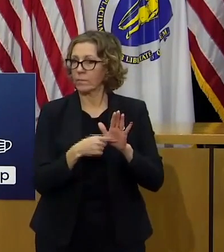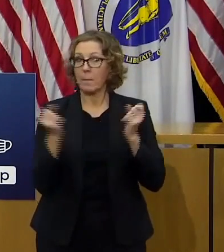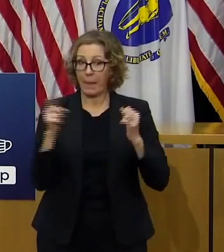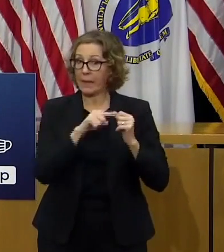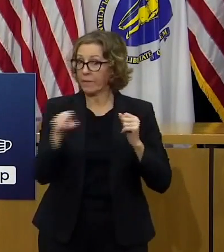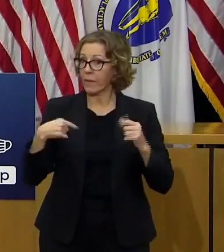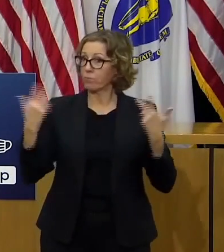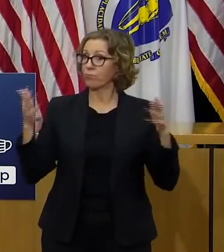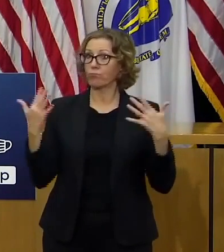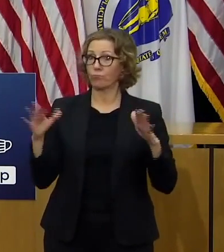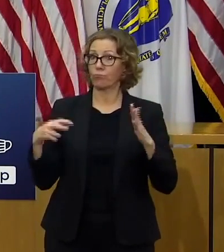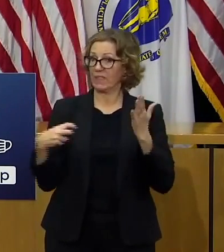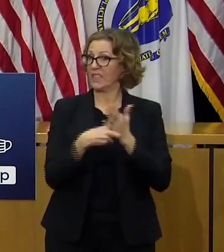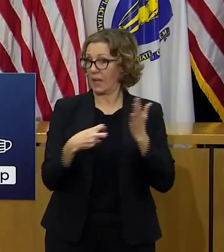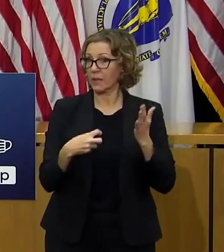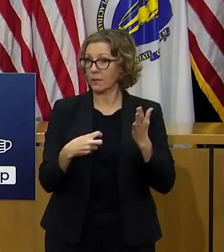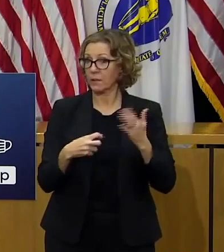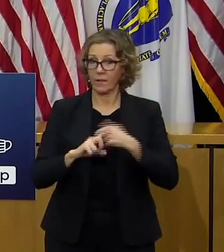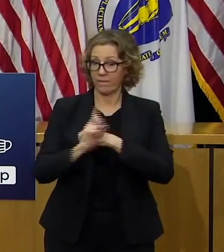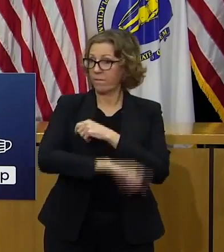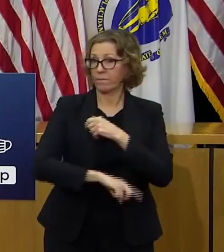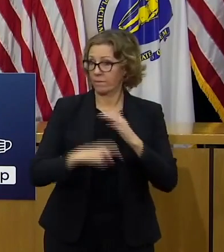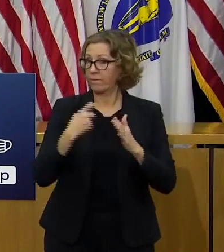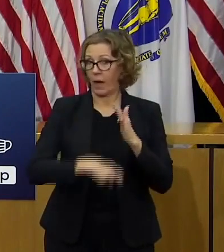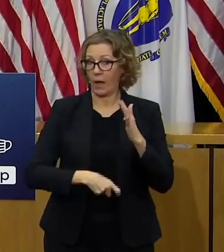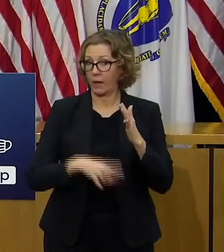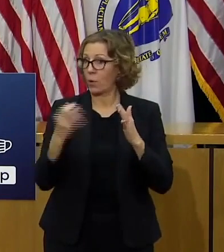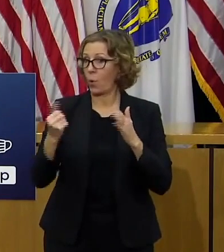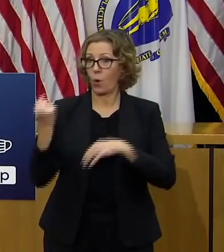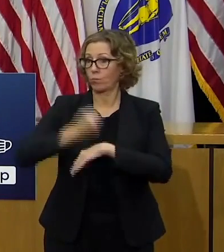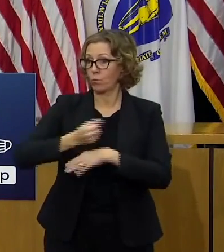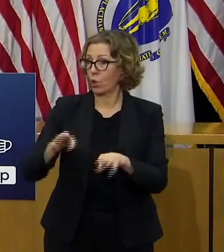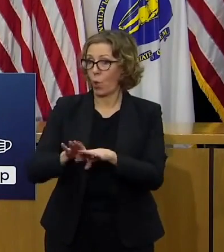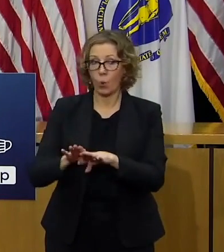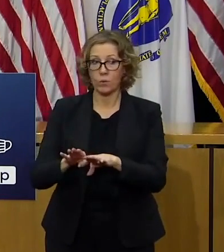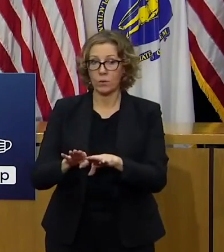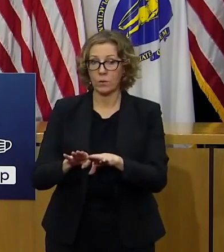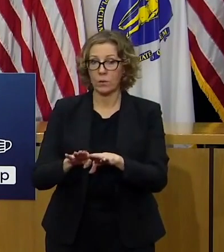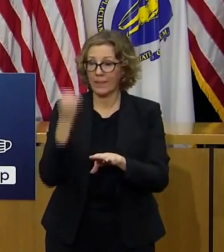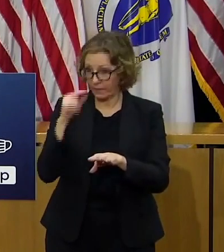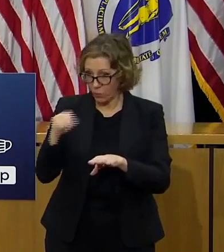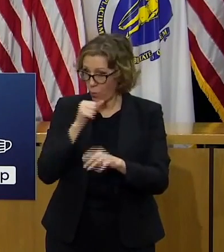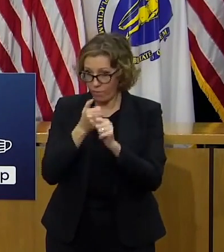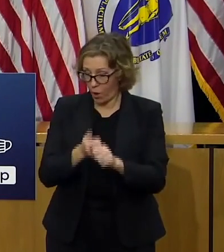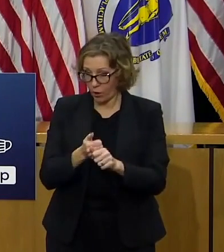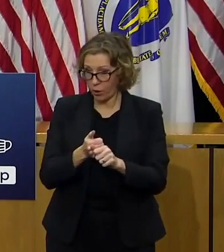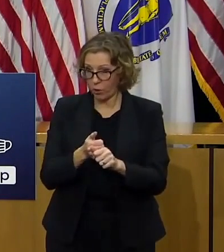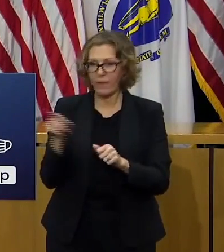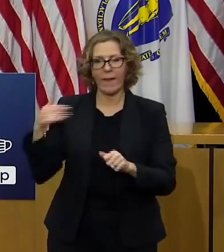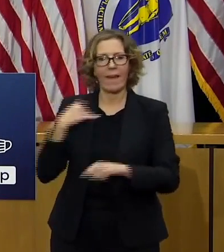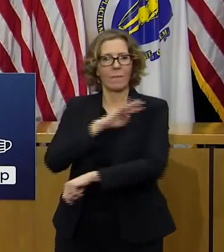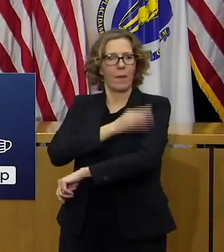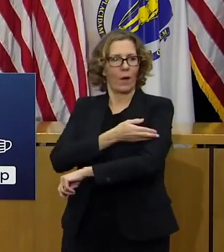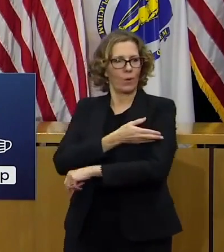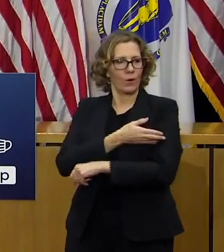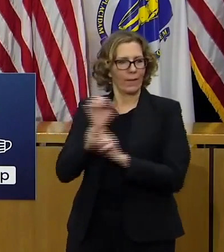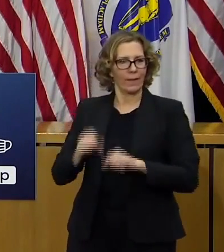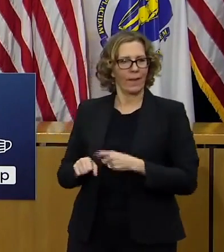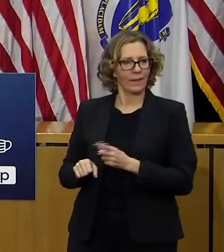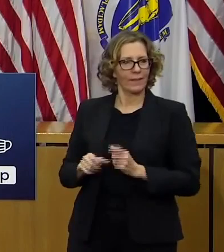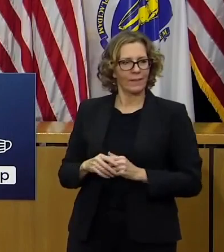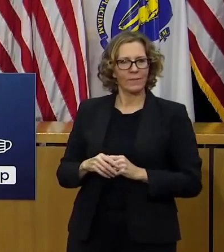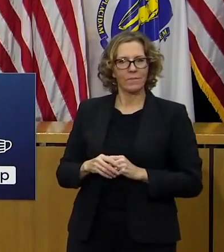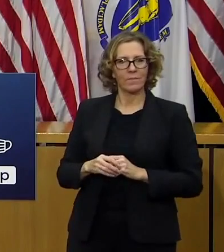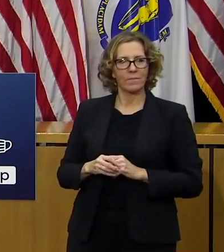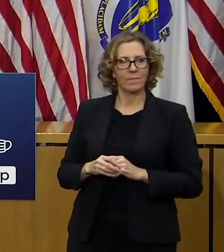and excited people find people and and shut people down who weren't abiding by uh the rules you know we don't want to